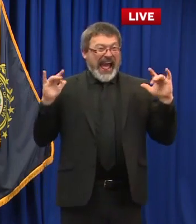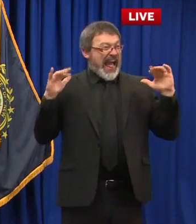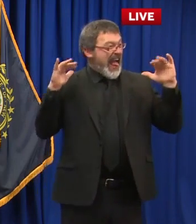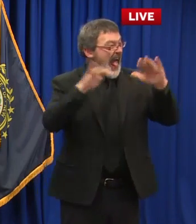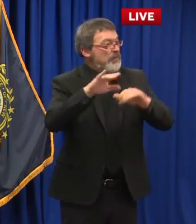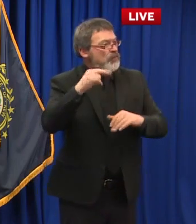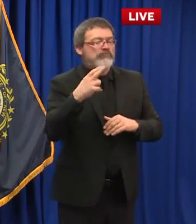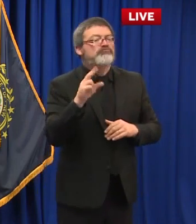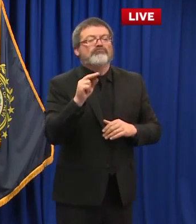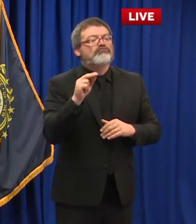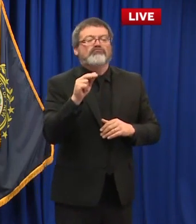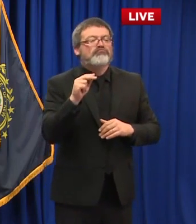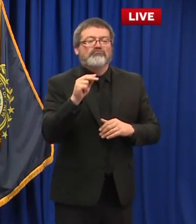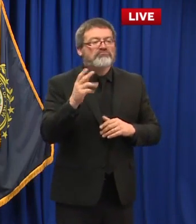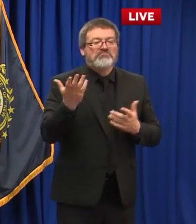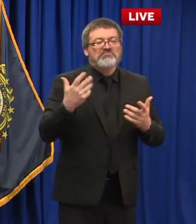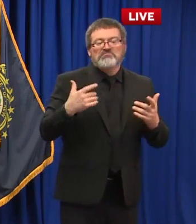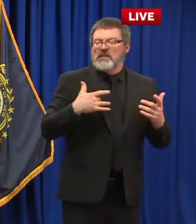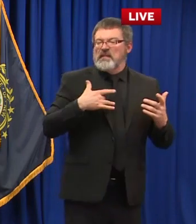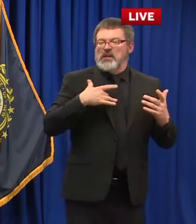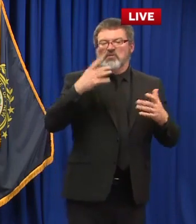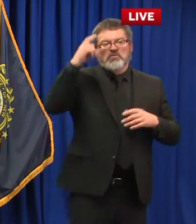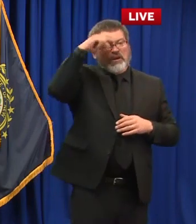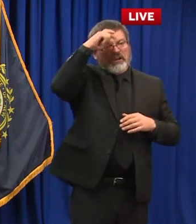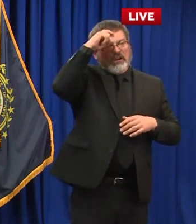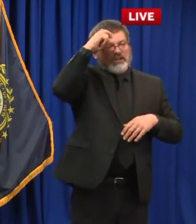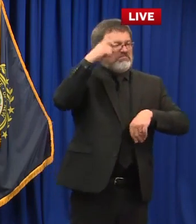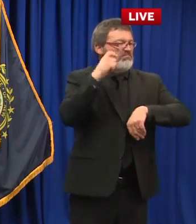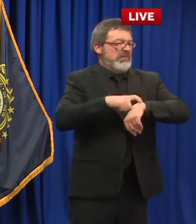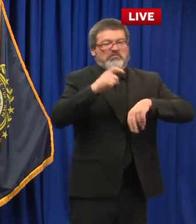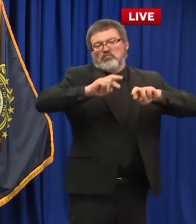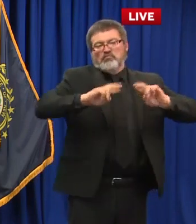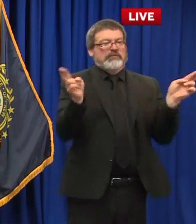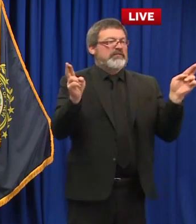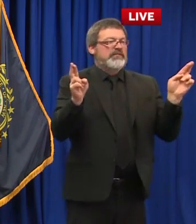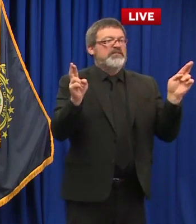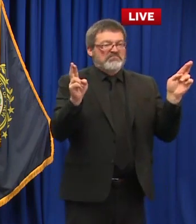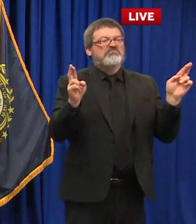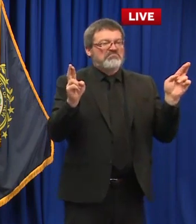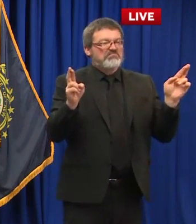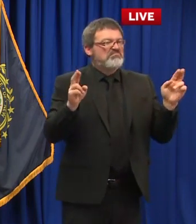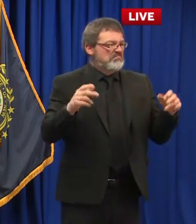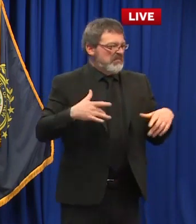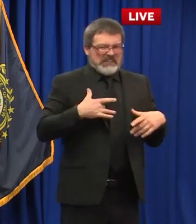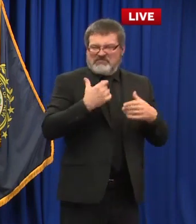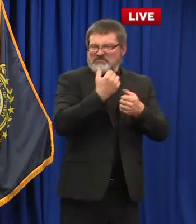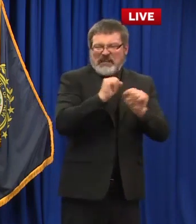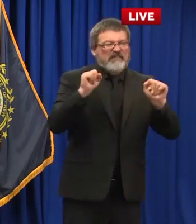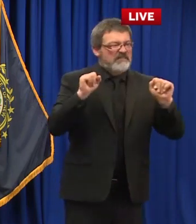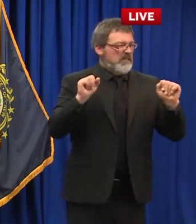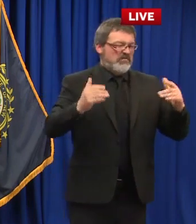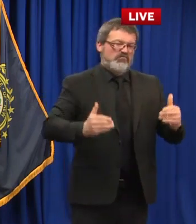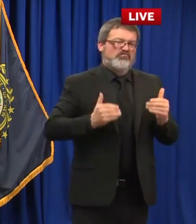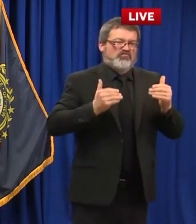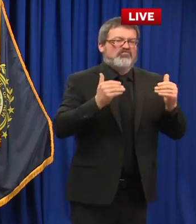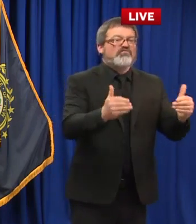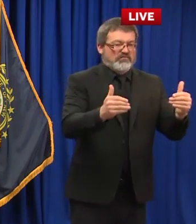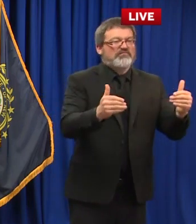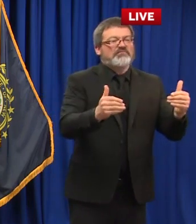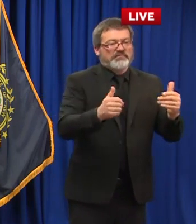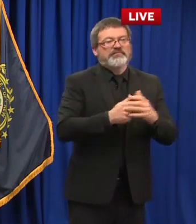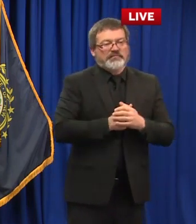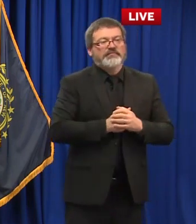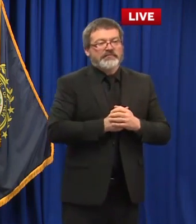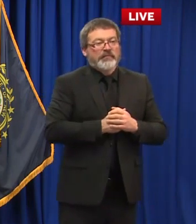reasonable manner while still maintaining the aspects of public safety during the entire COVID-19 outbreak. Also next